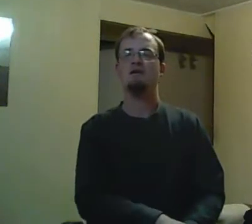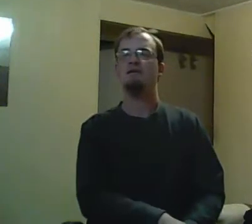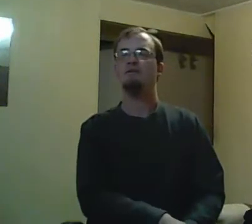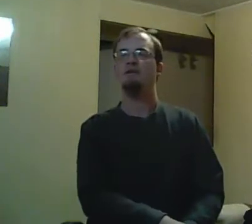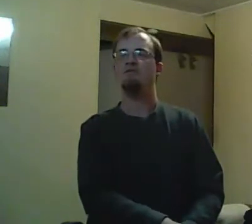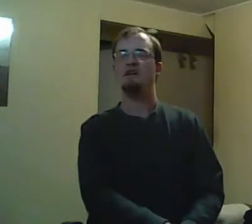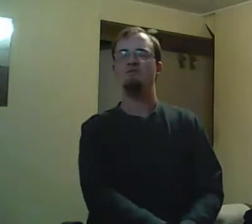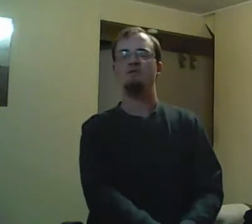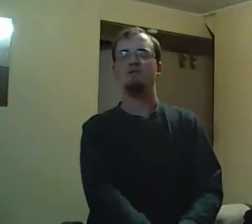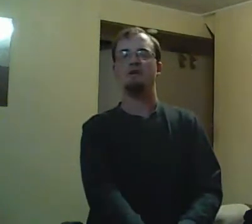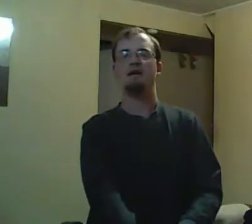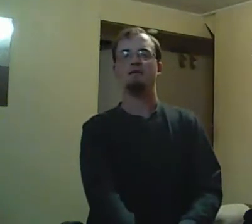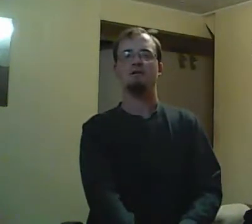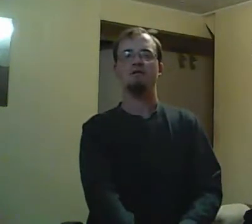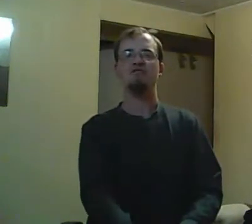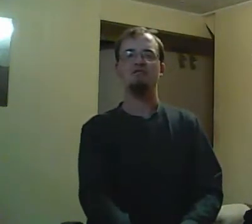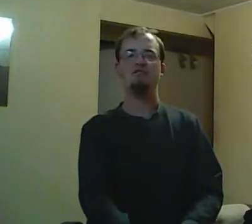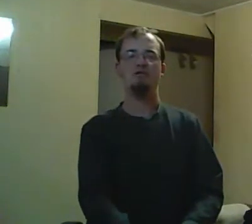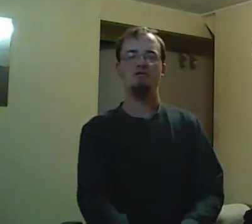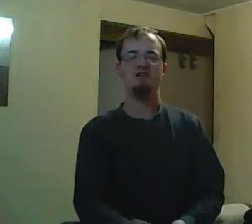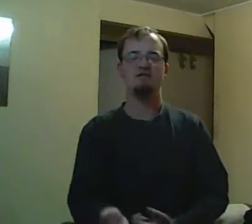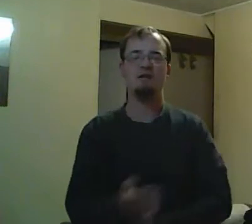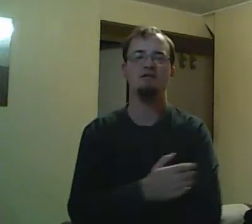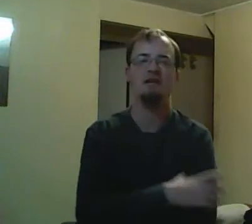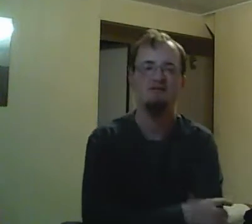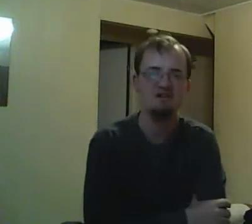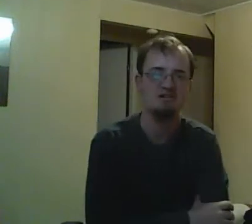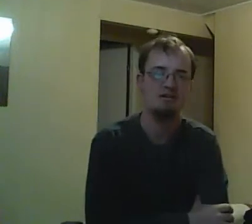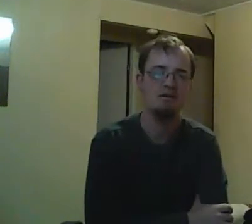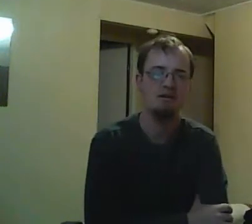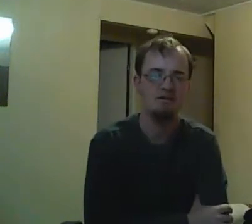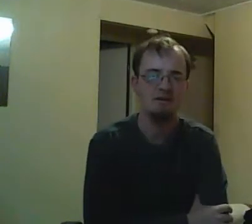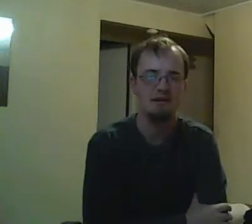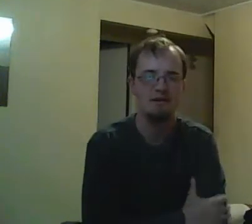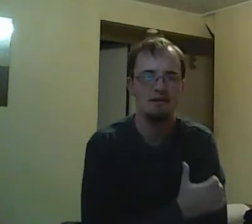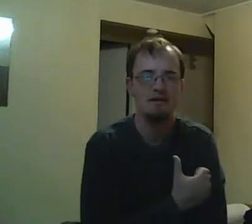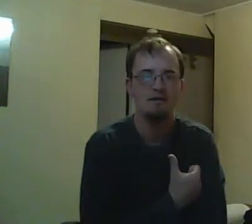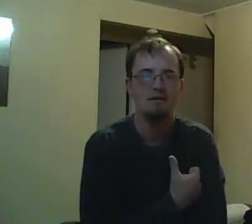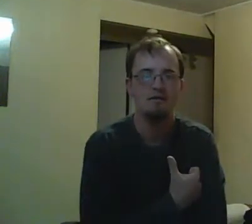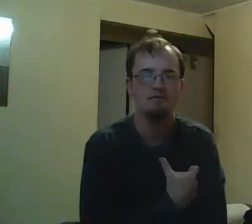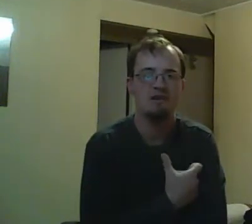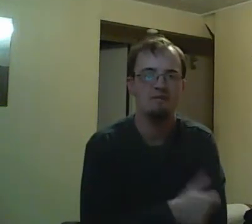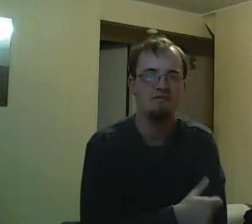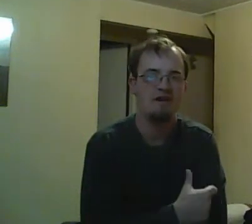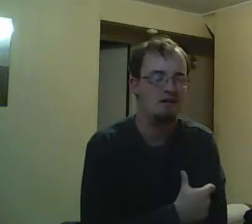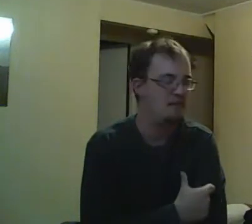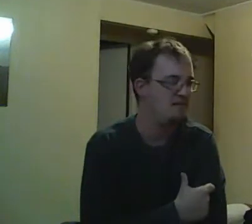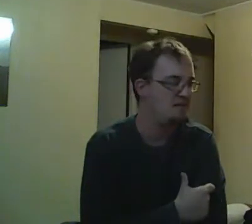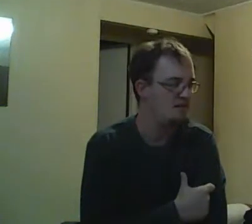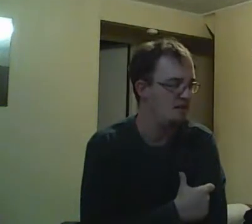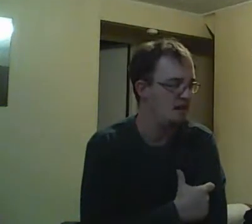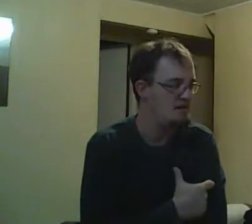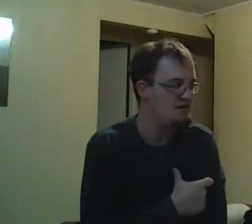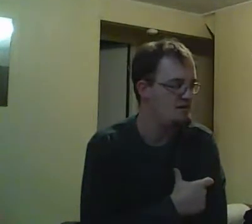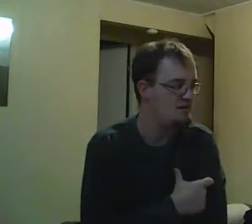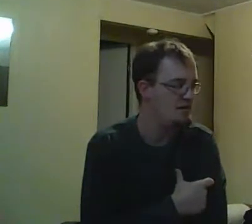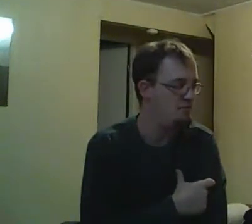character. Basically, what I think, and I'm definitely probably going to be wrong, but Emma probably had the trait inside her that